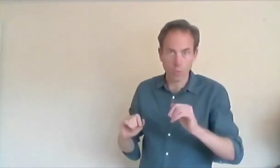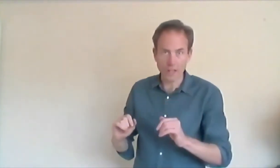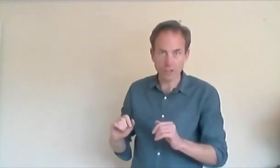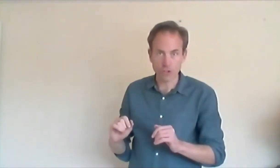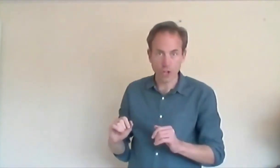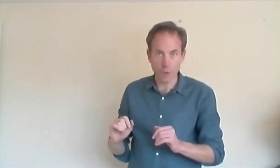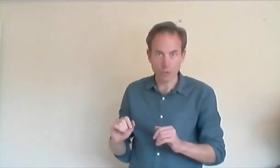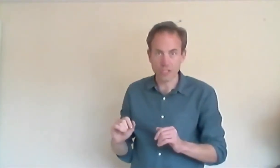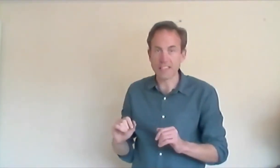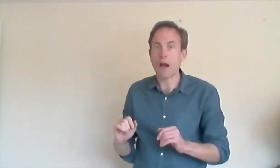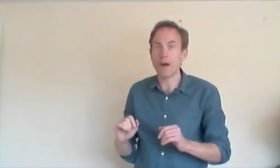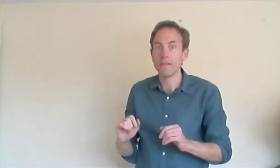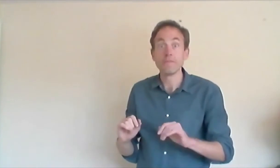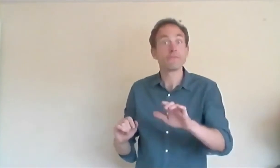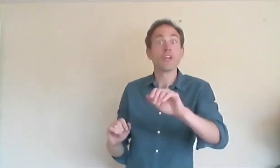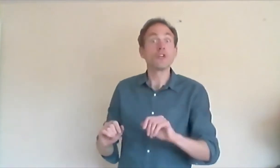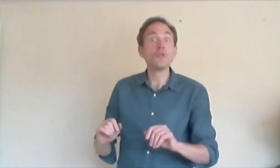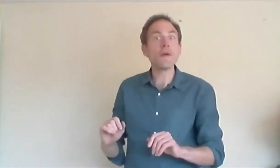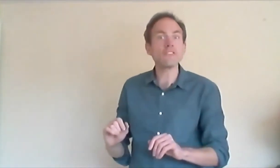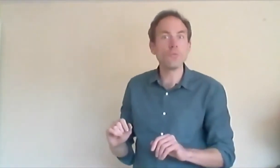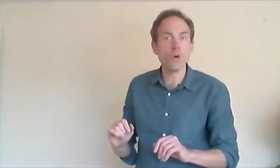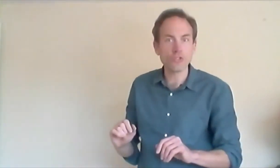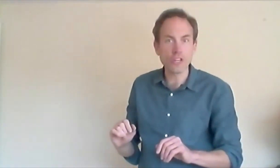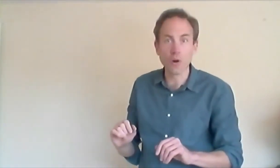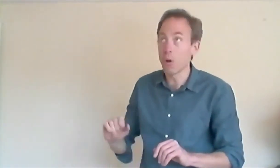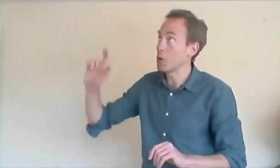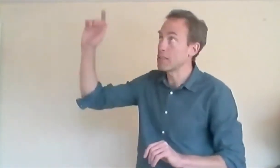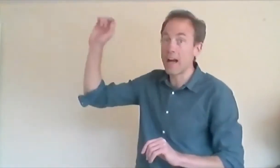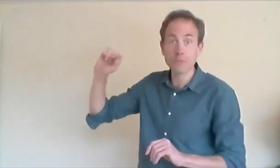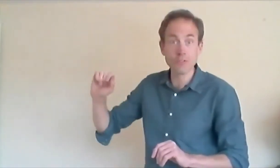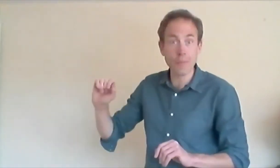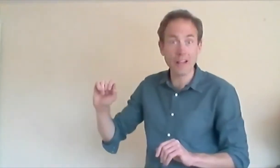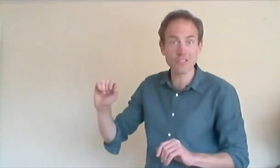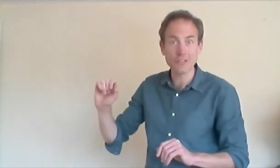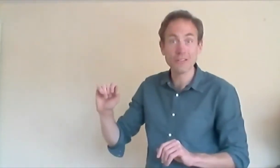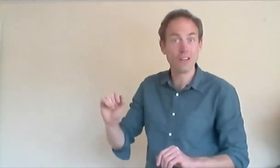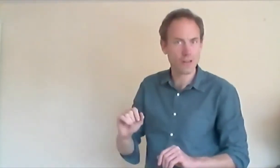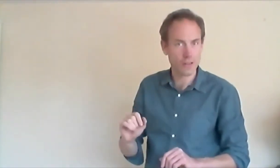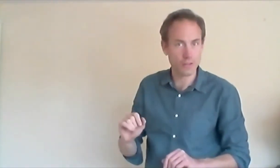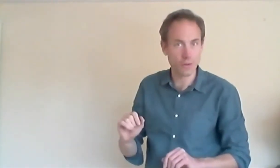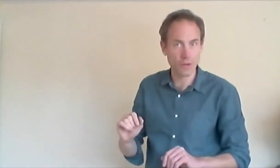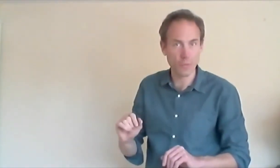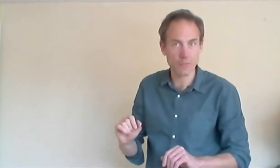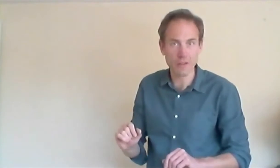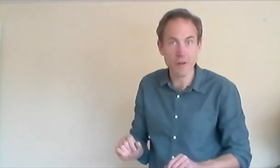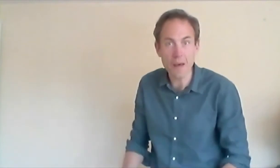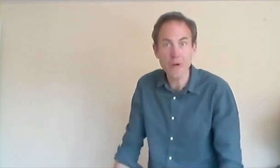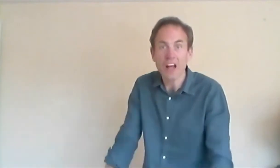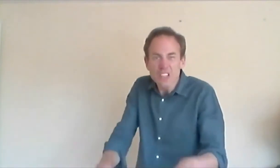can you imagine what she called up to Rapunzel? Can you call it with me? Remember your